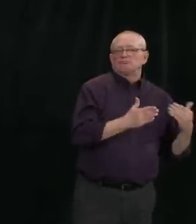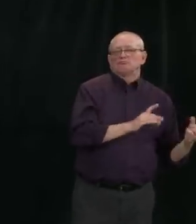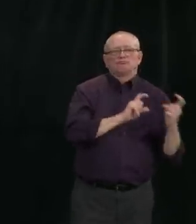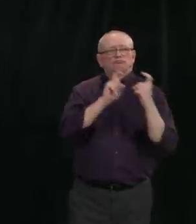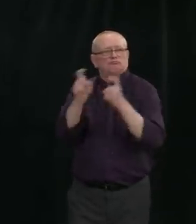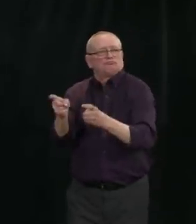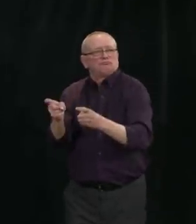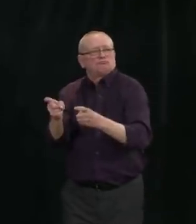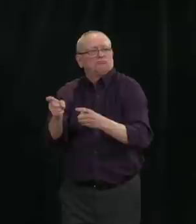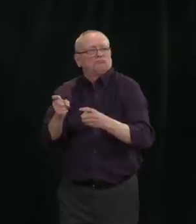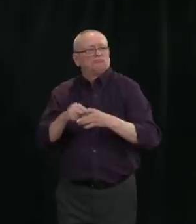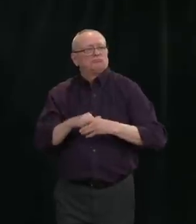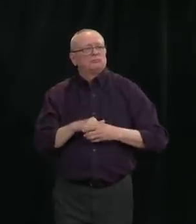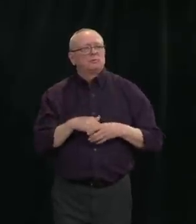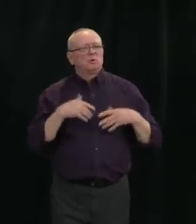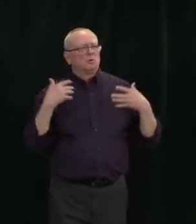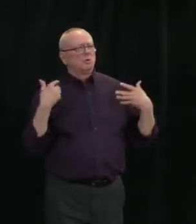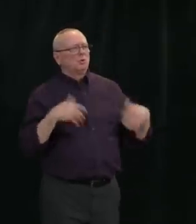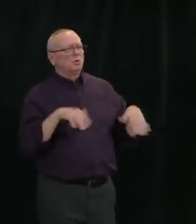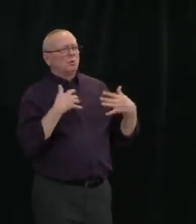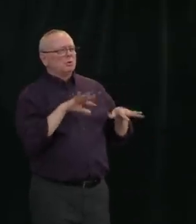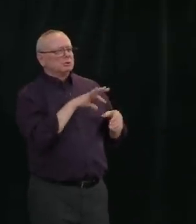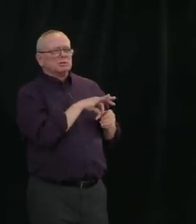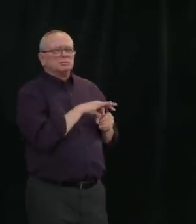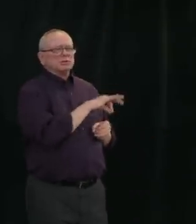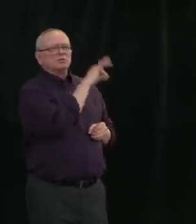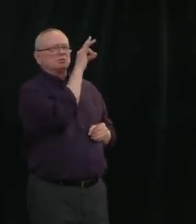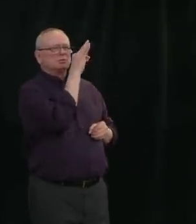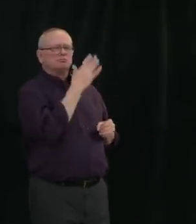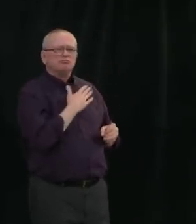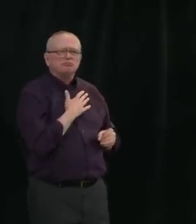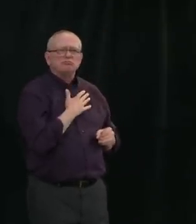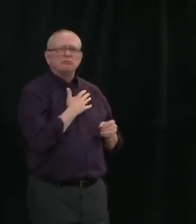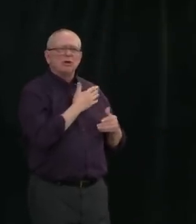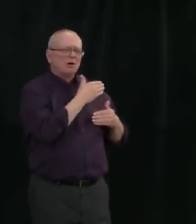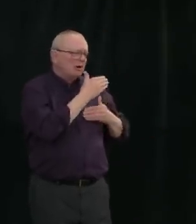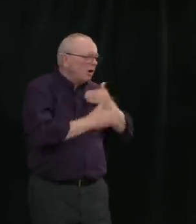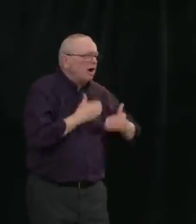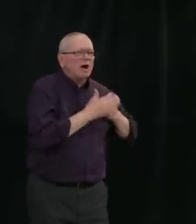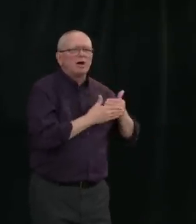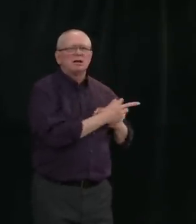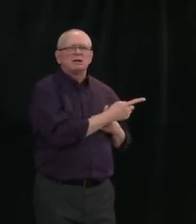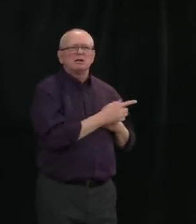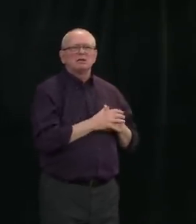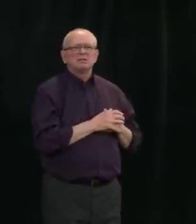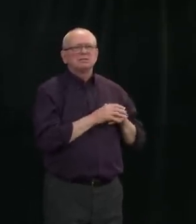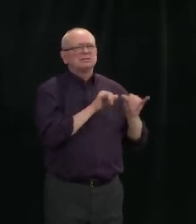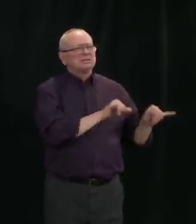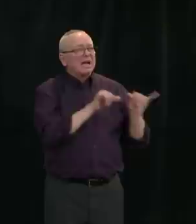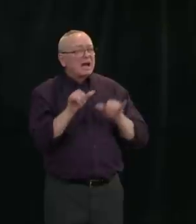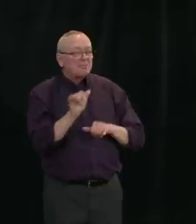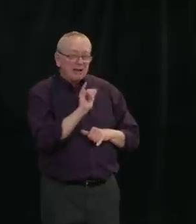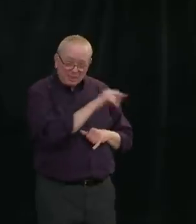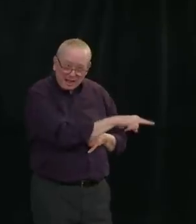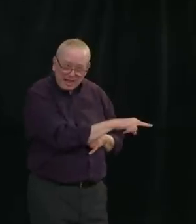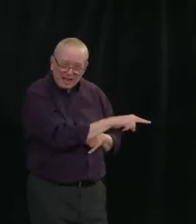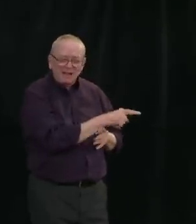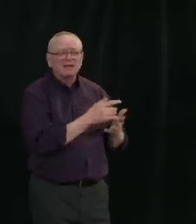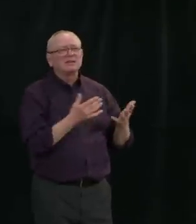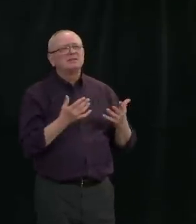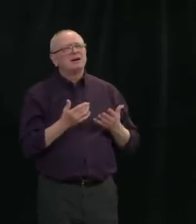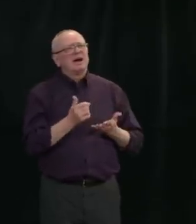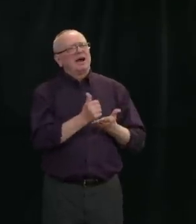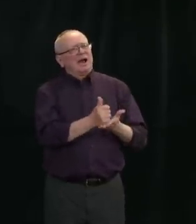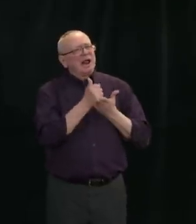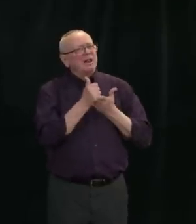and kindness has gotten our province through tough times in the past, and it will get us through